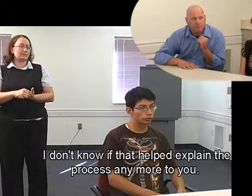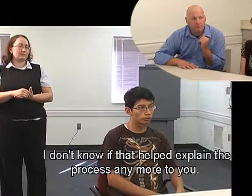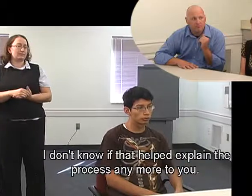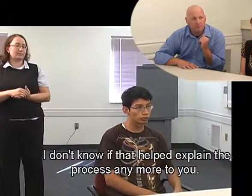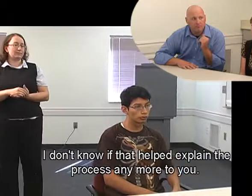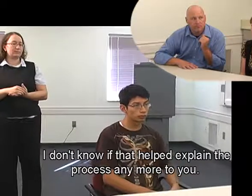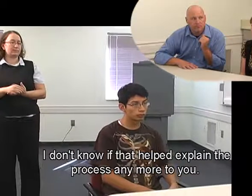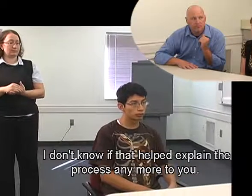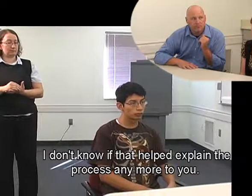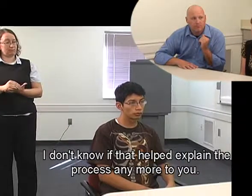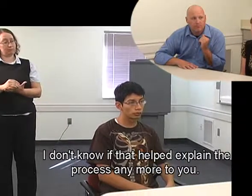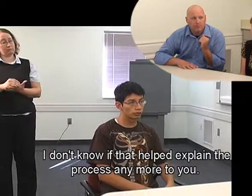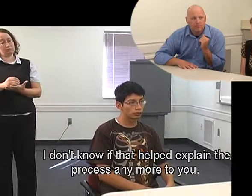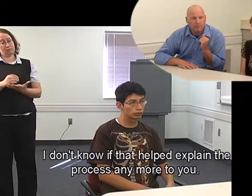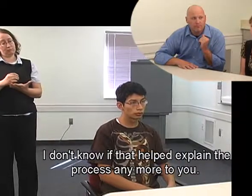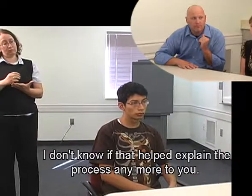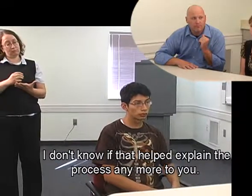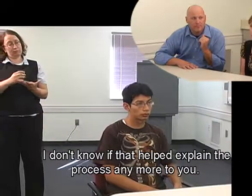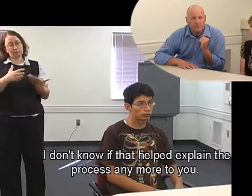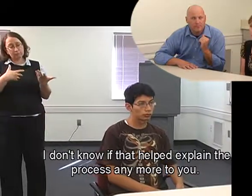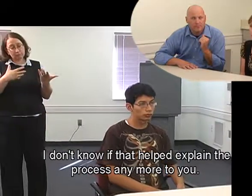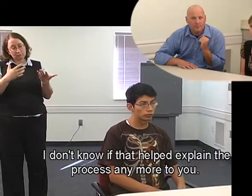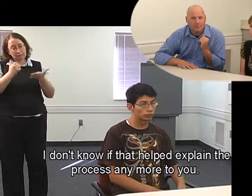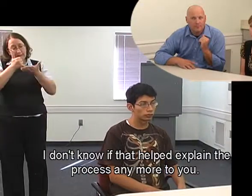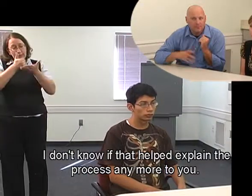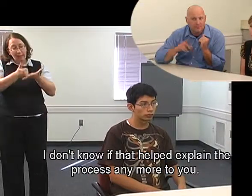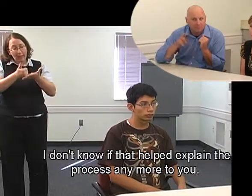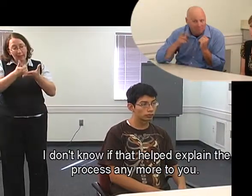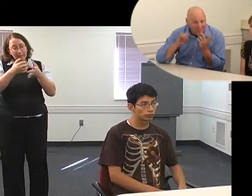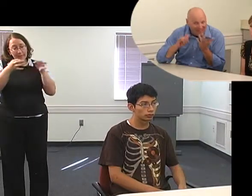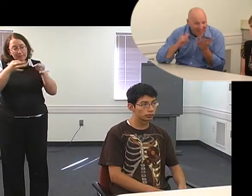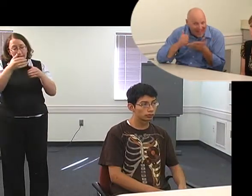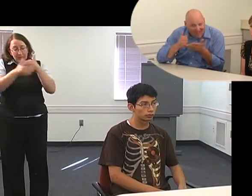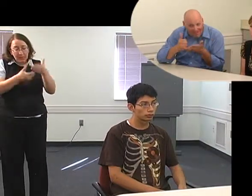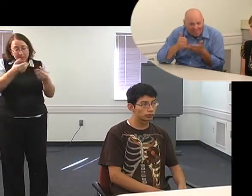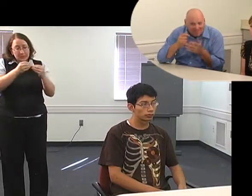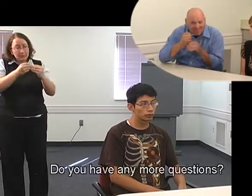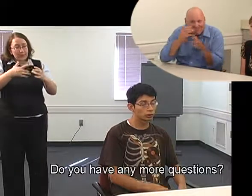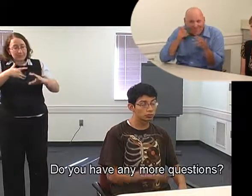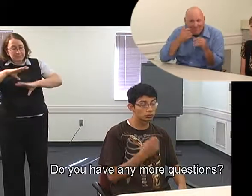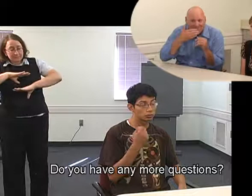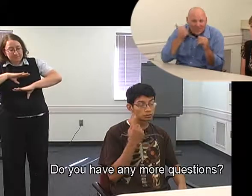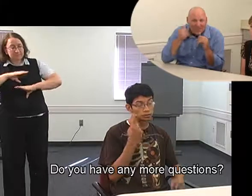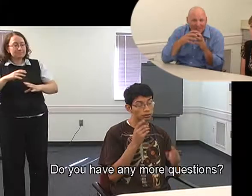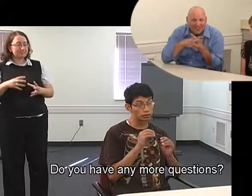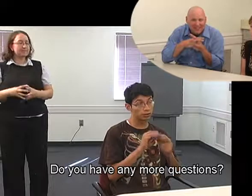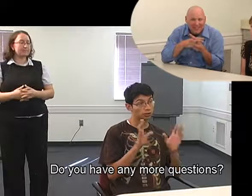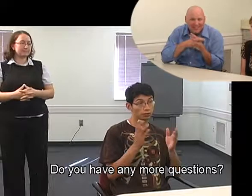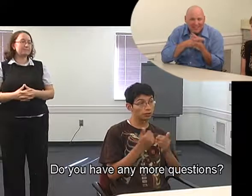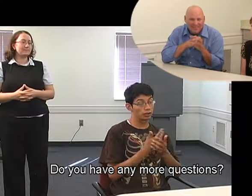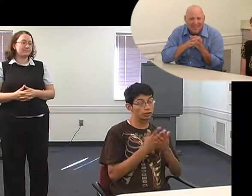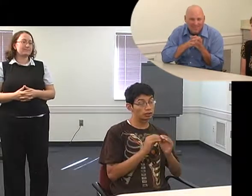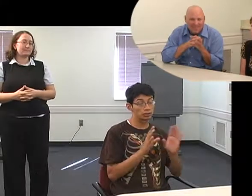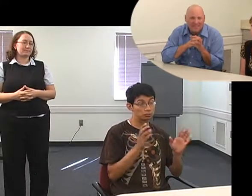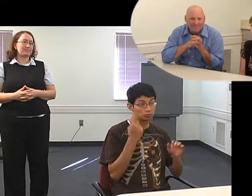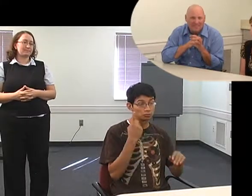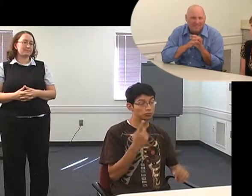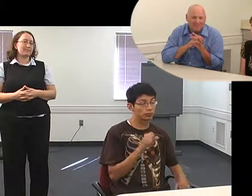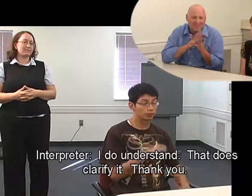So did that, I don't know if that helped explain the process any more to you. Do you have further questions?